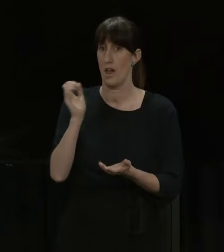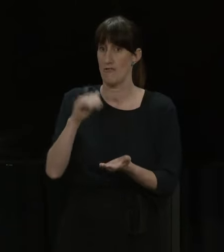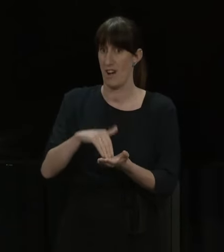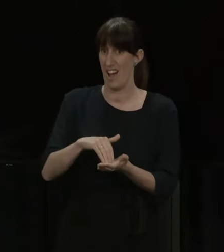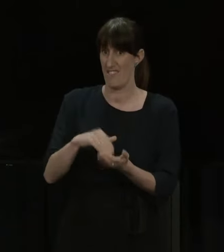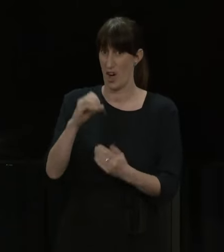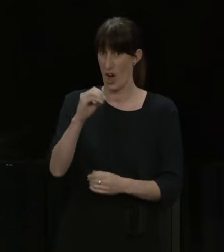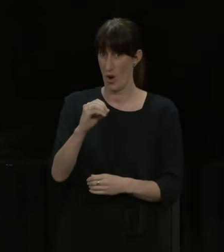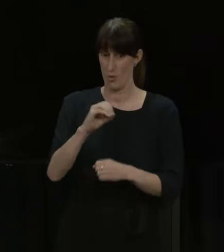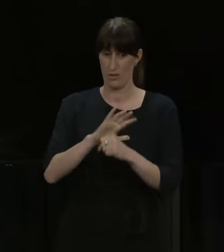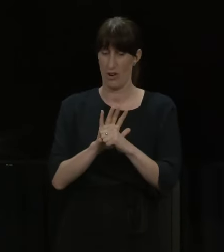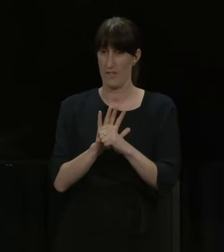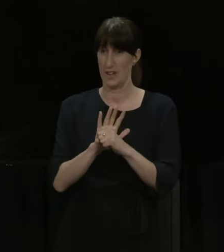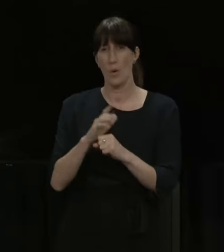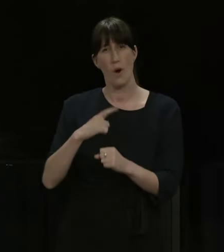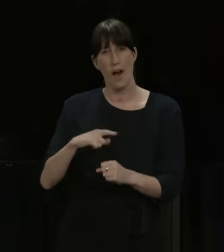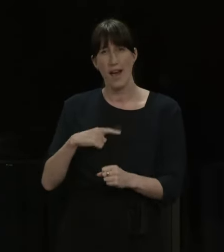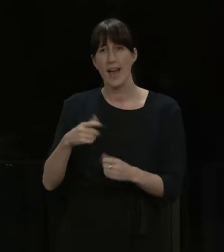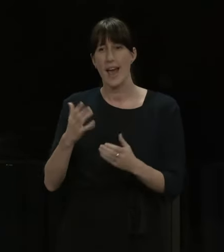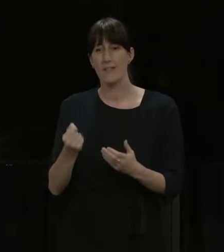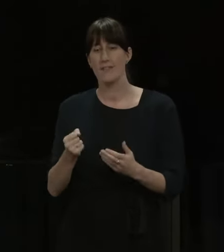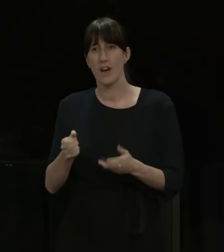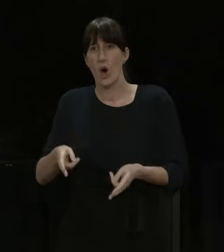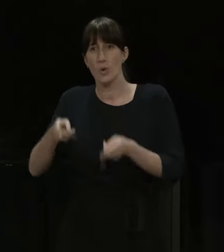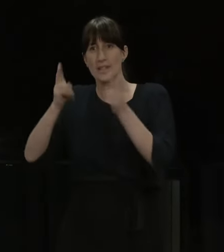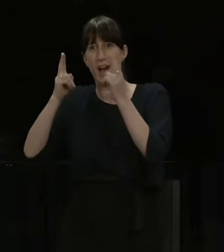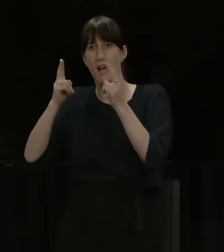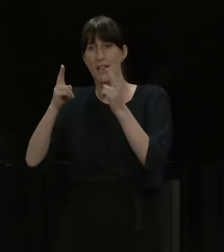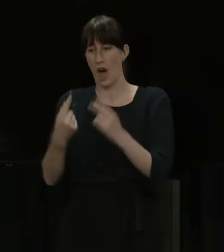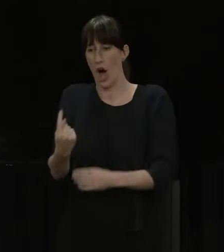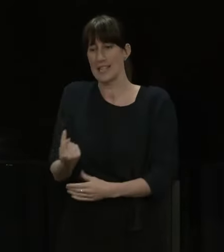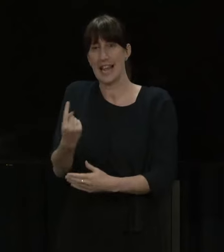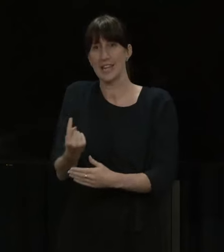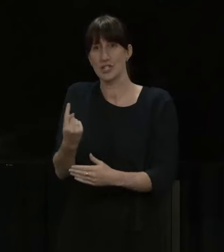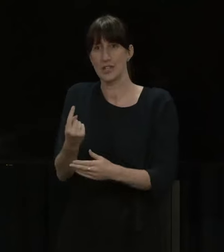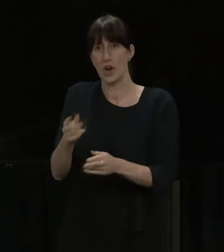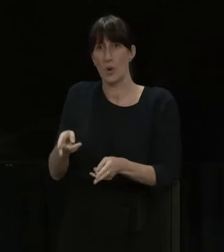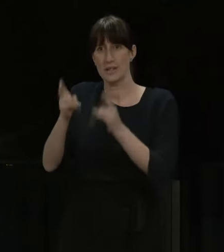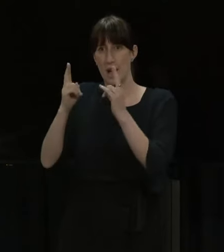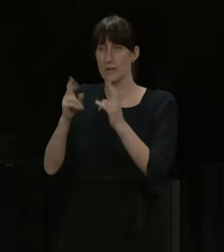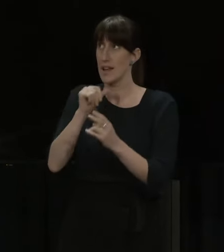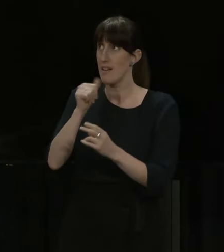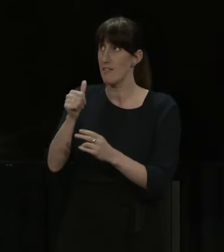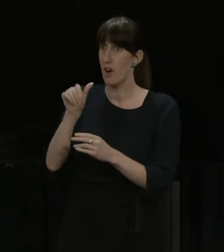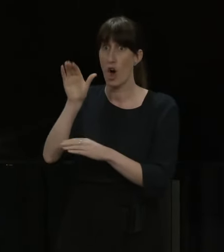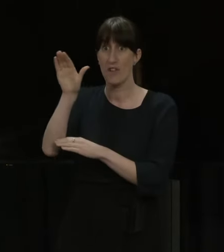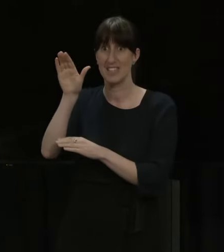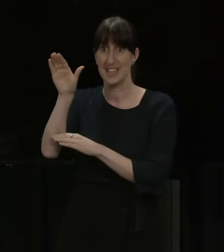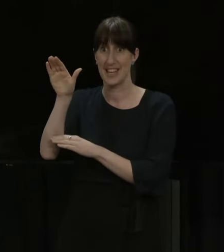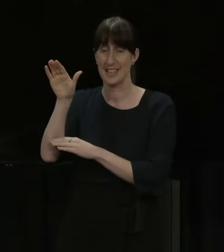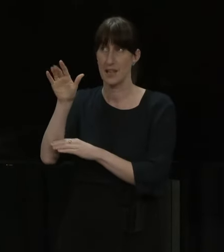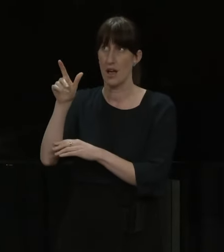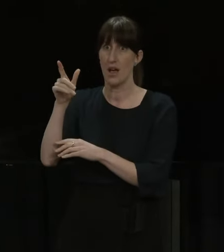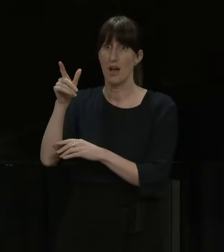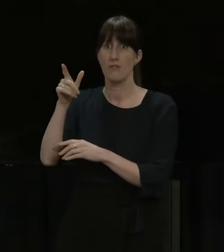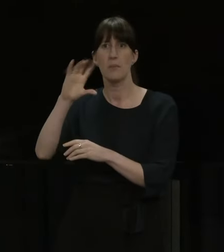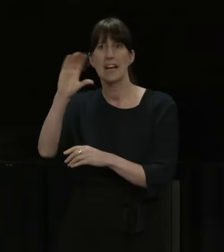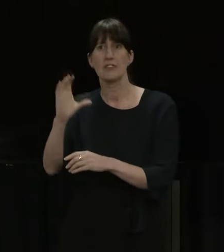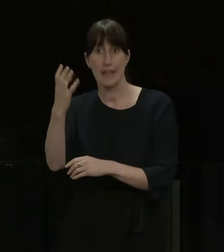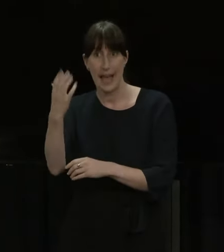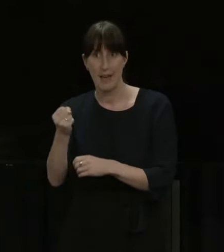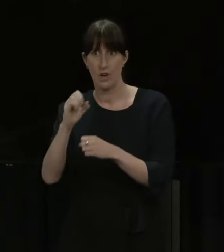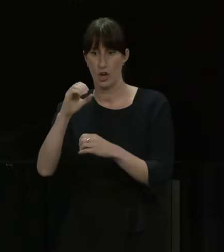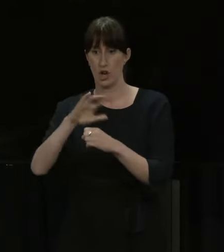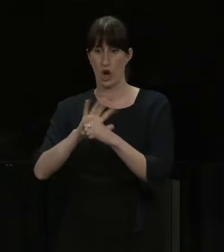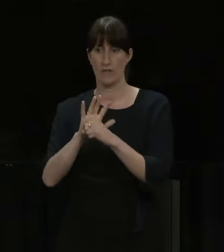of isolation for the people coming into the country from those higher risk locations and the management of their cases and their contacts, as